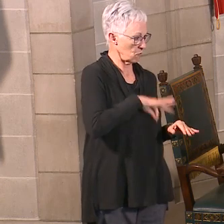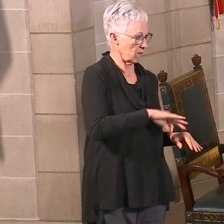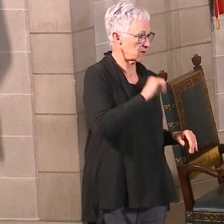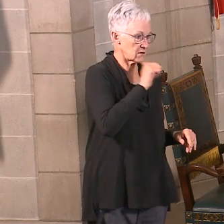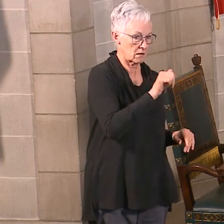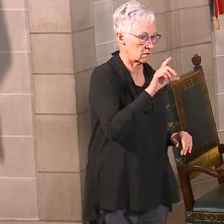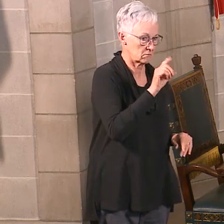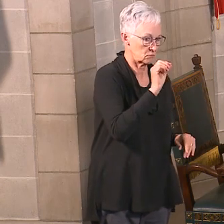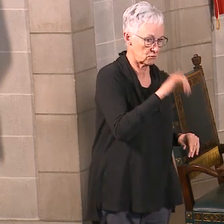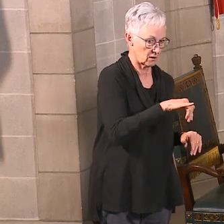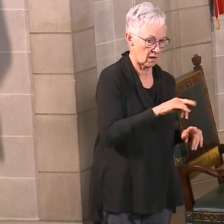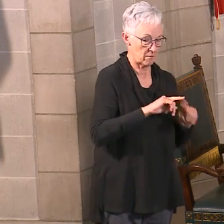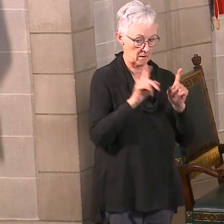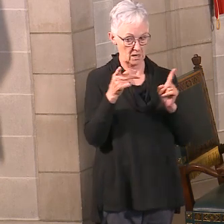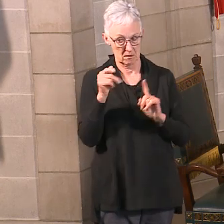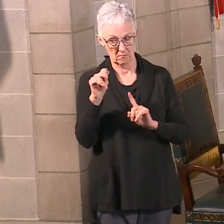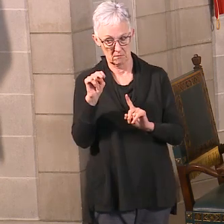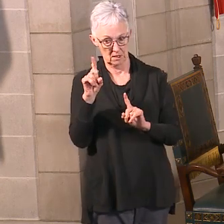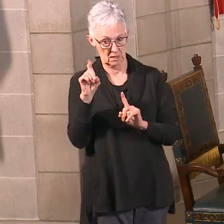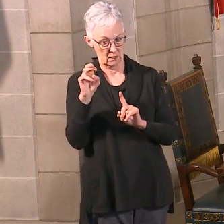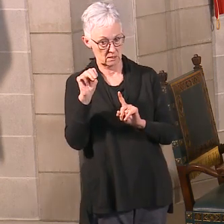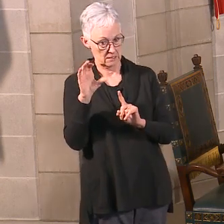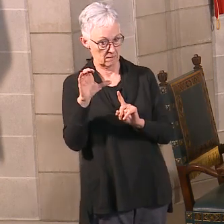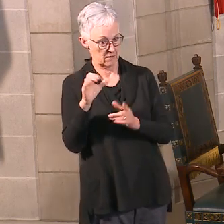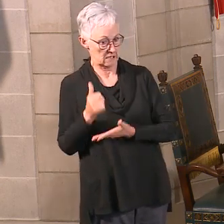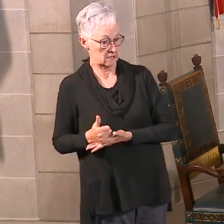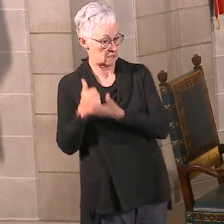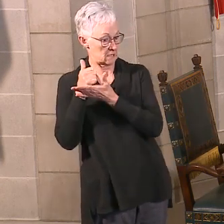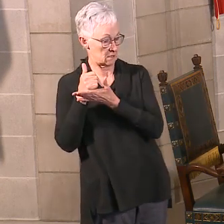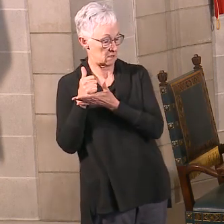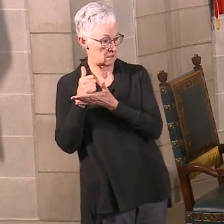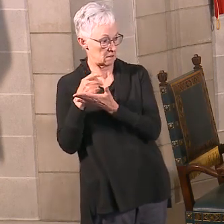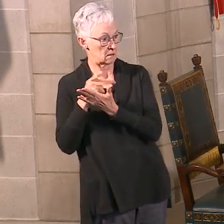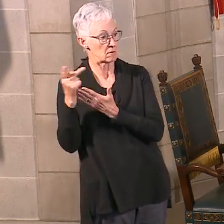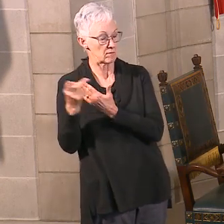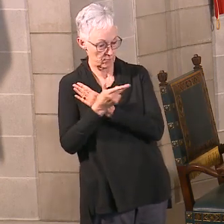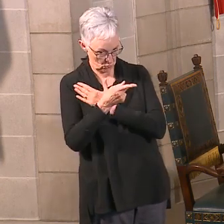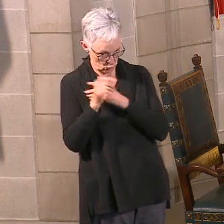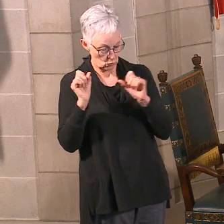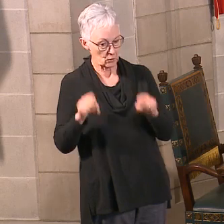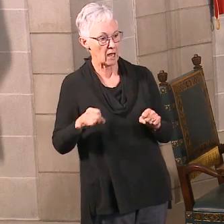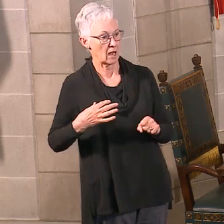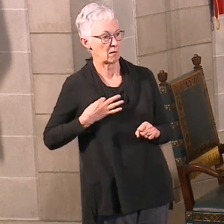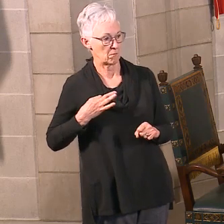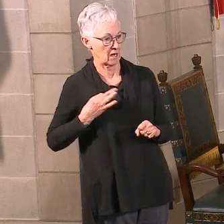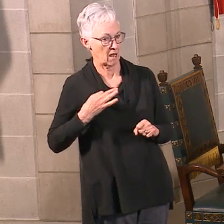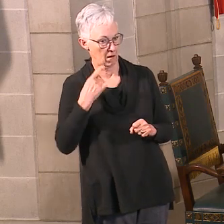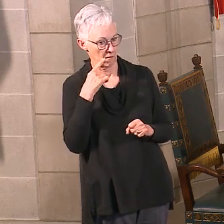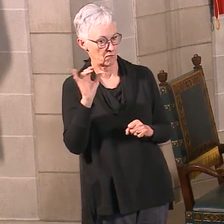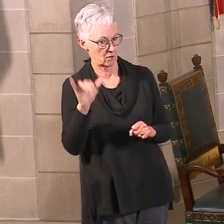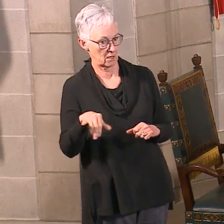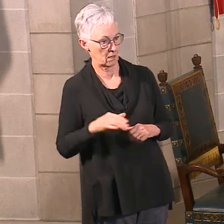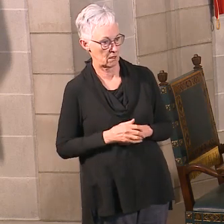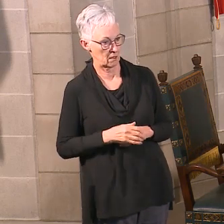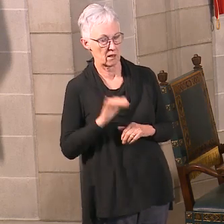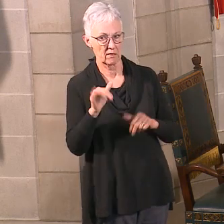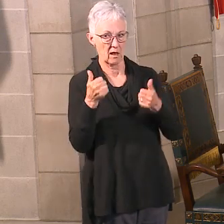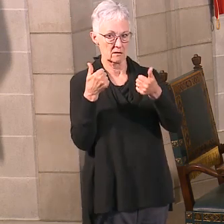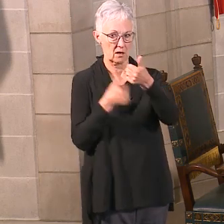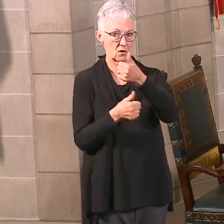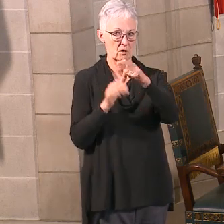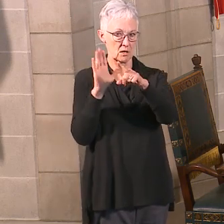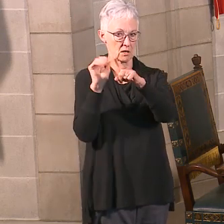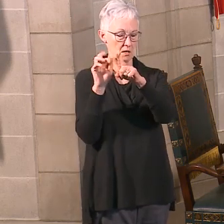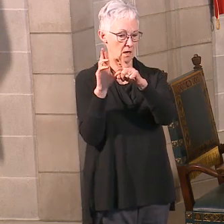Program, Unemployment Assistance Program, you will be able to apply for those things. So that is part of the CARES Act. So if you were